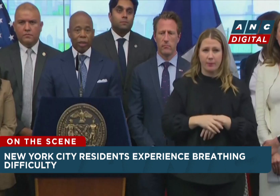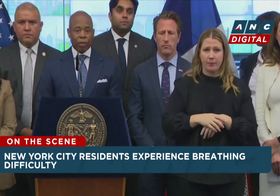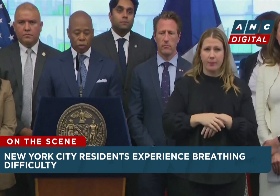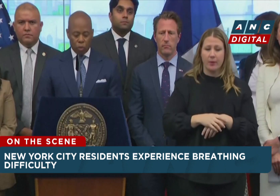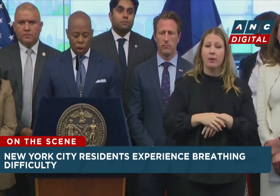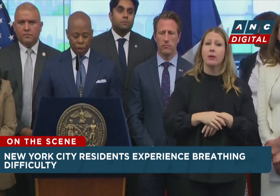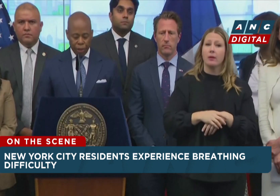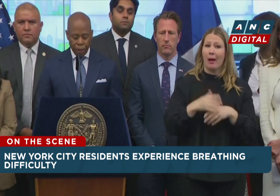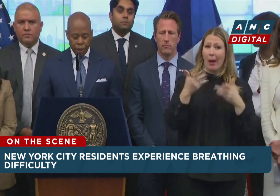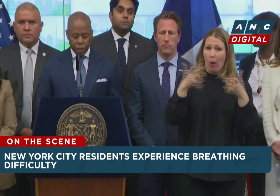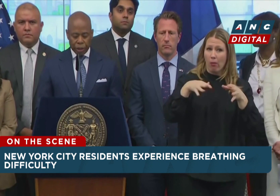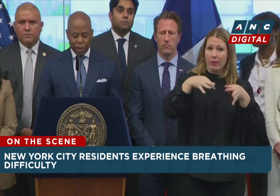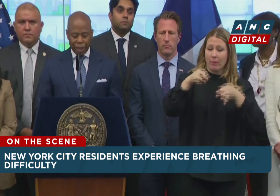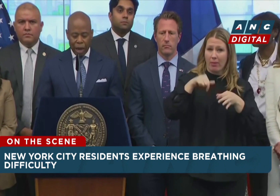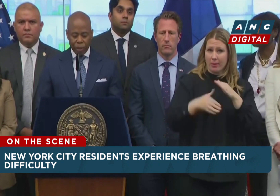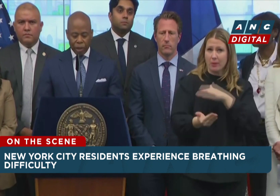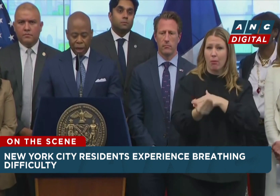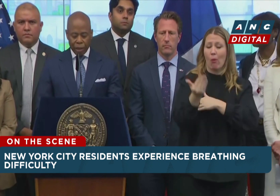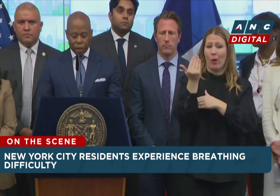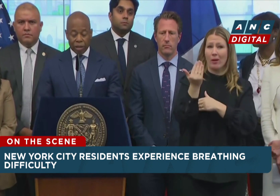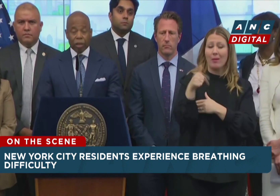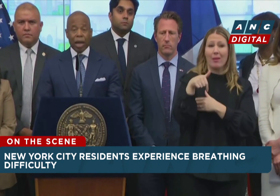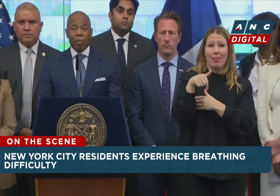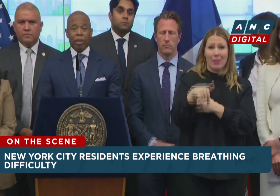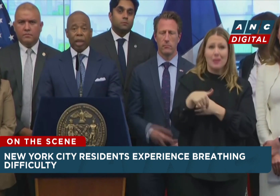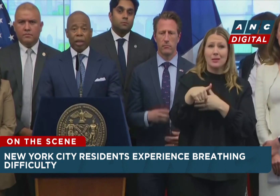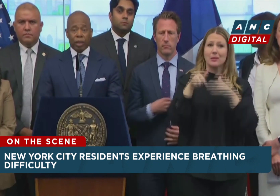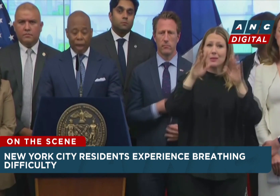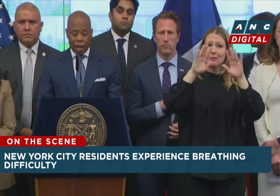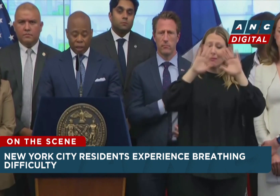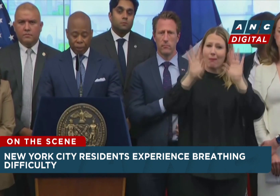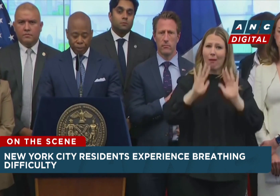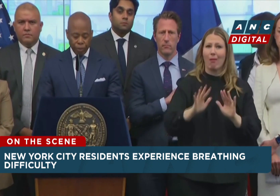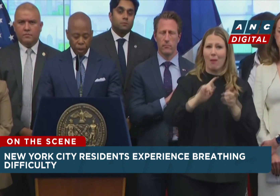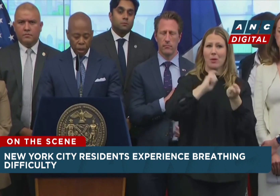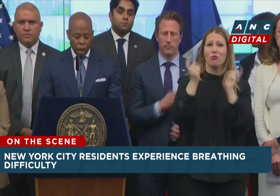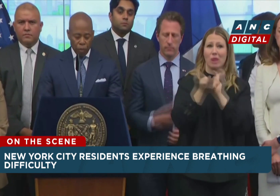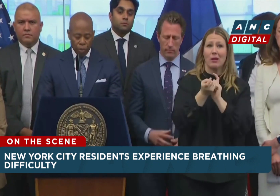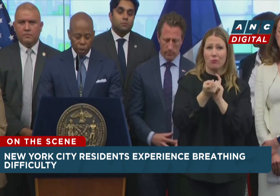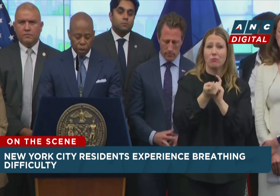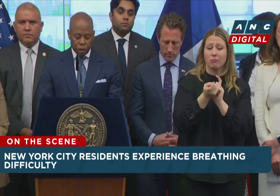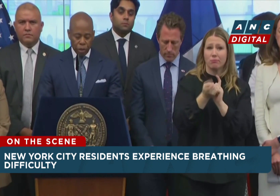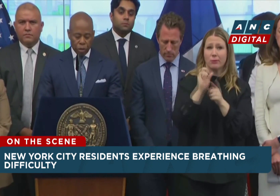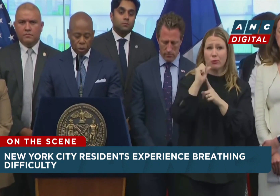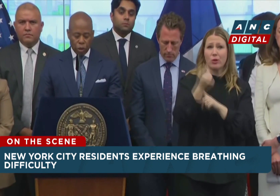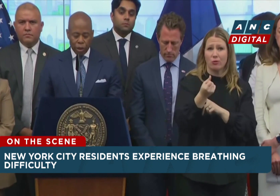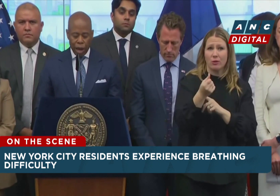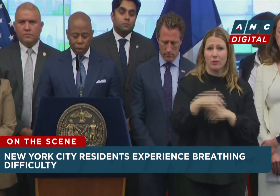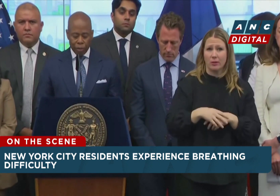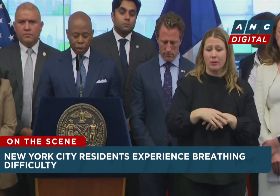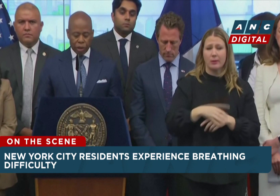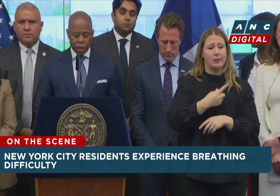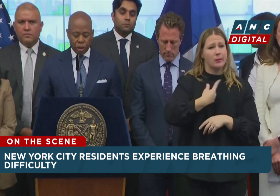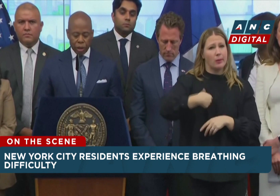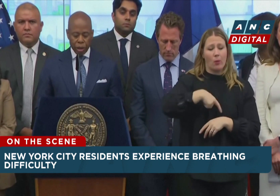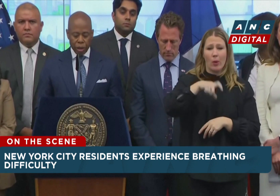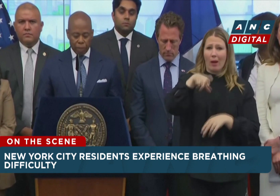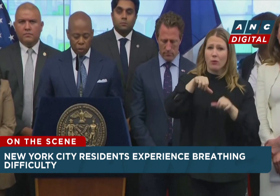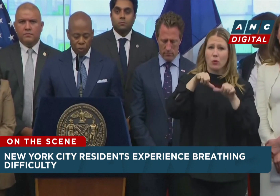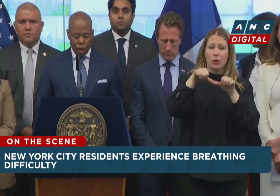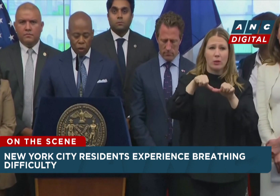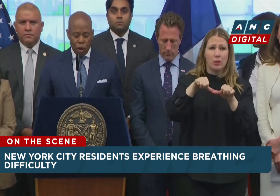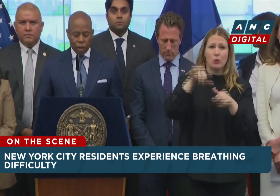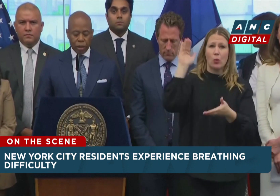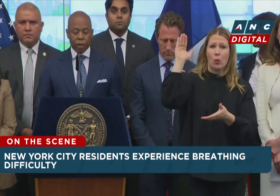As I said this morning, this is a climate change. This is climate change in action, and we must continue to draw down emissions,